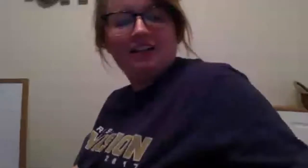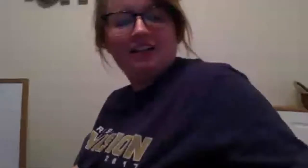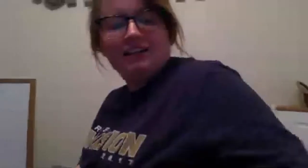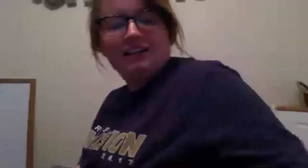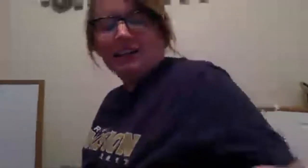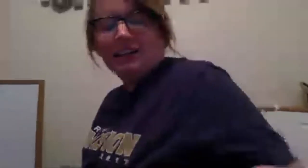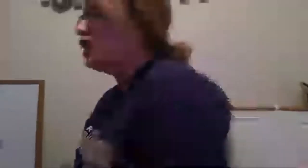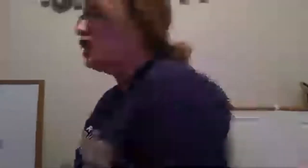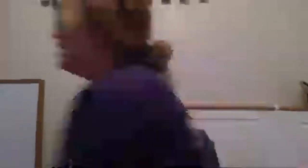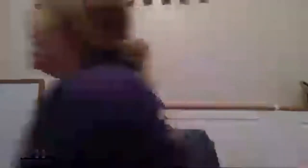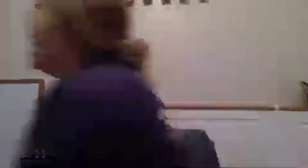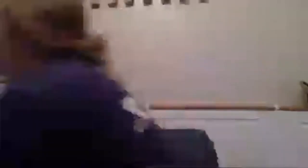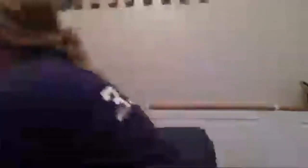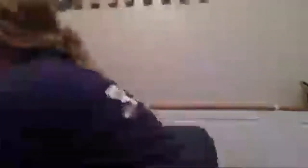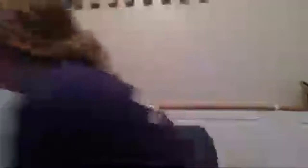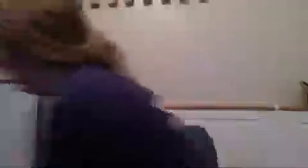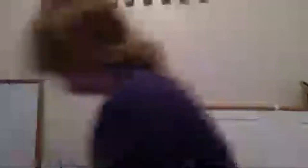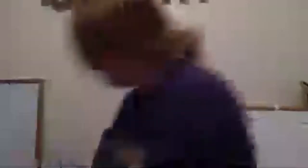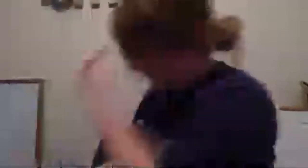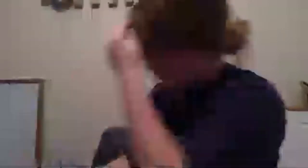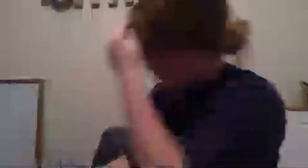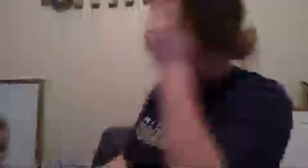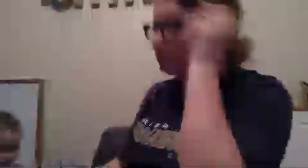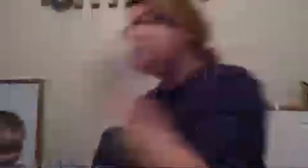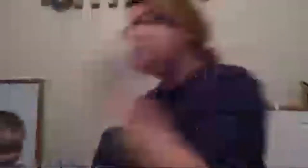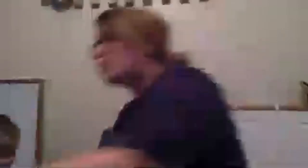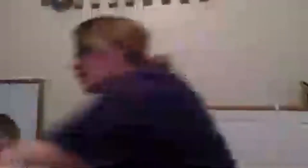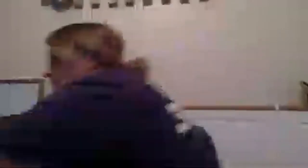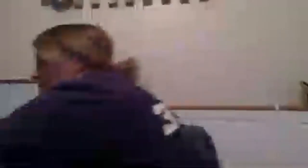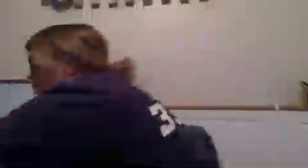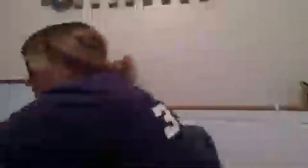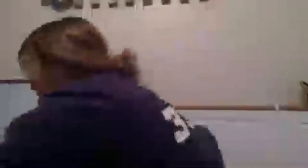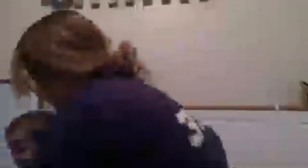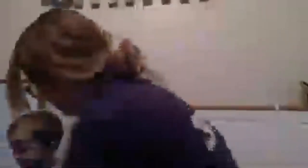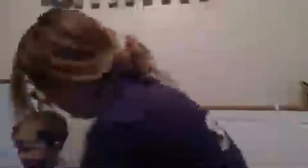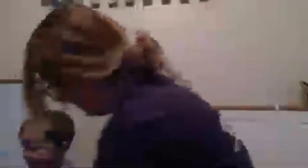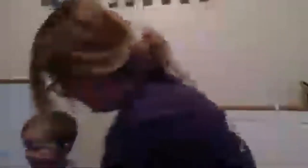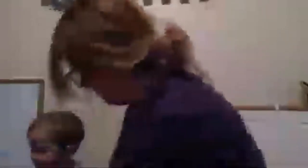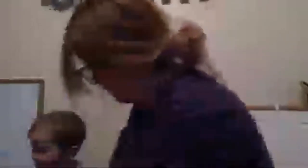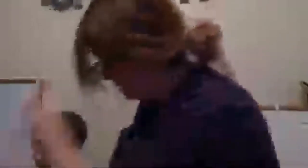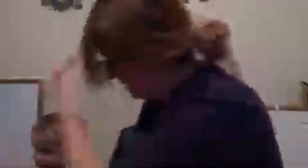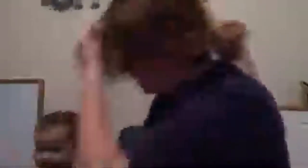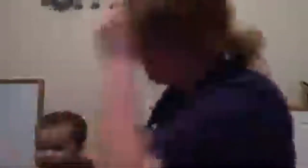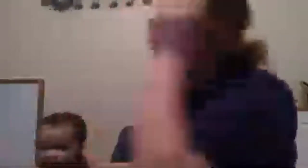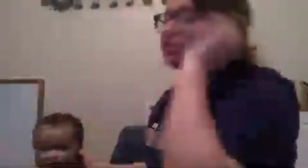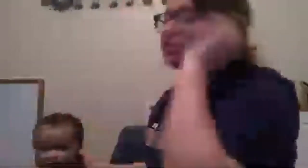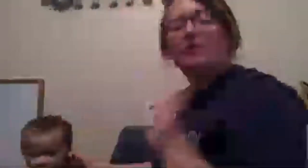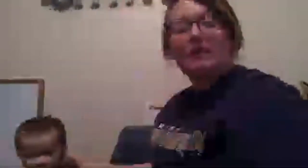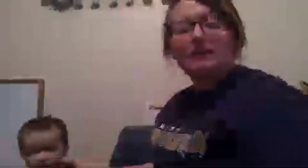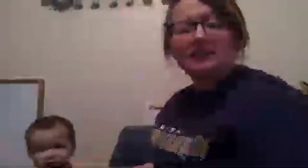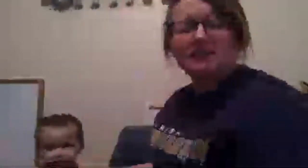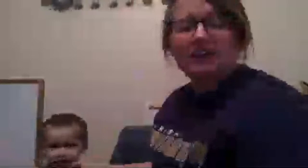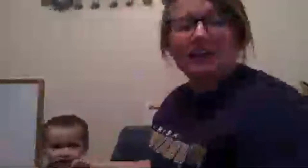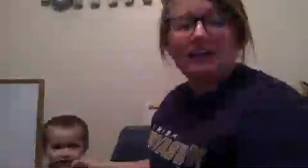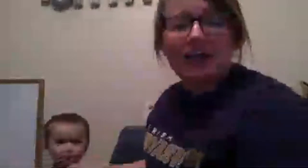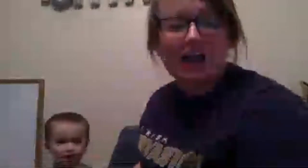okay so grab your purple chair so basically um